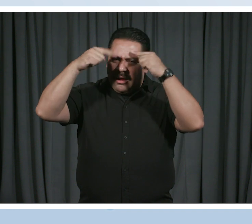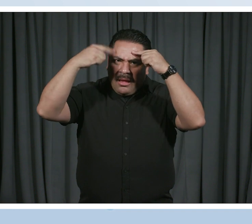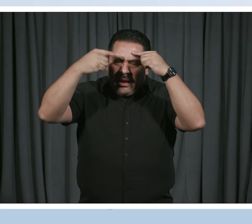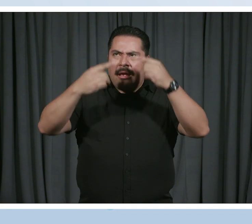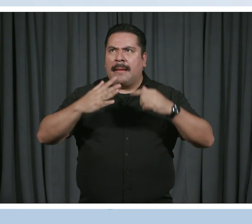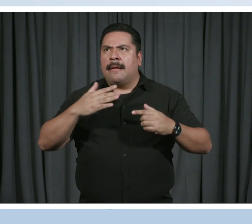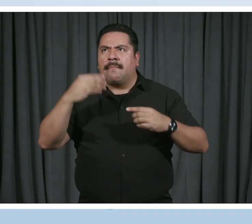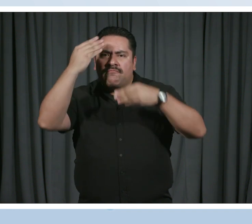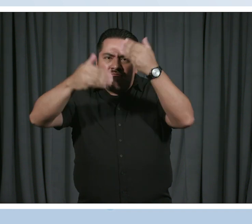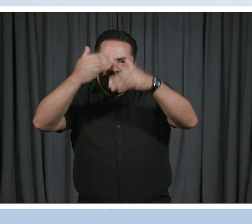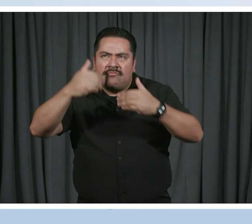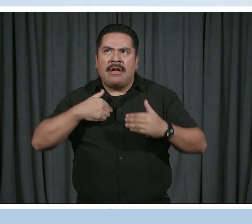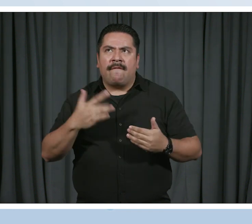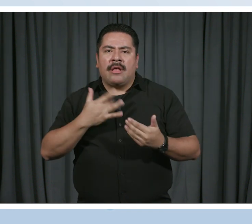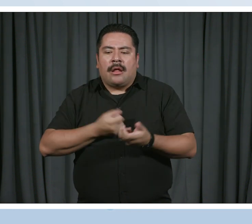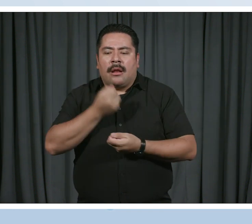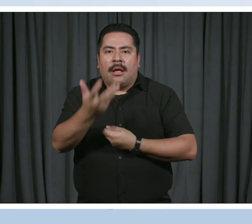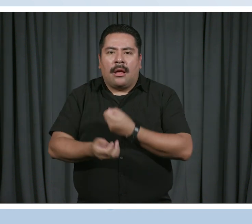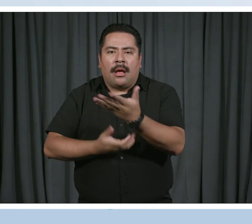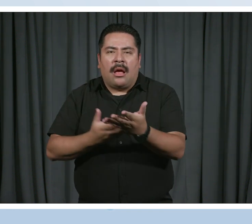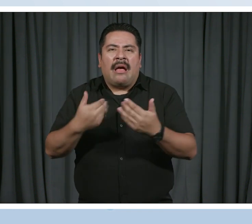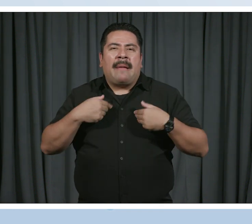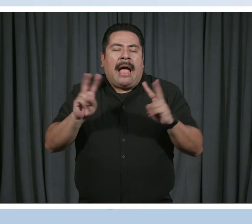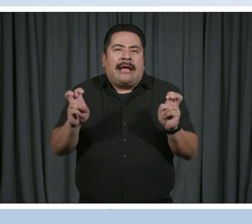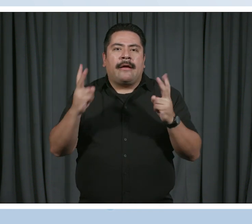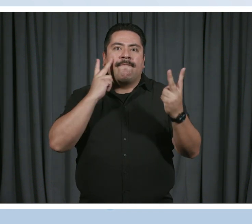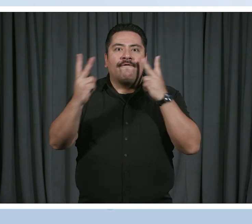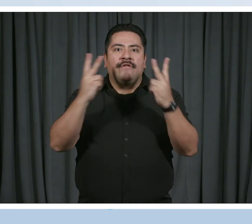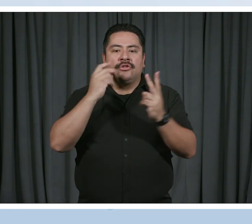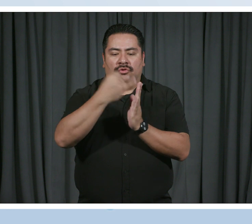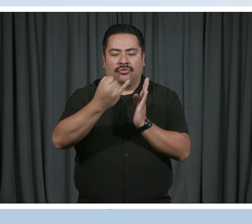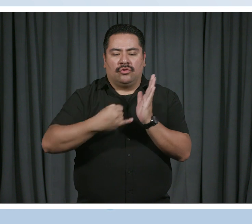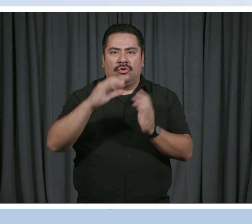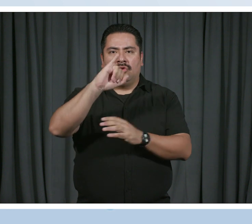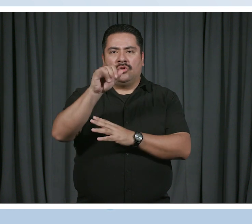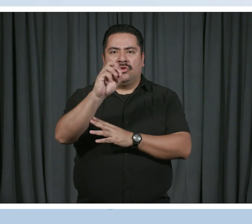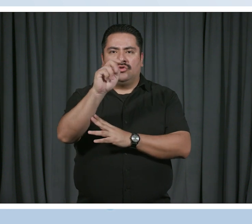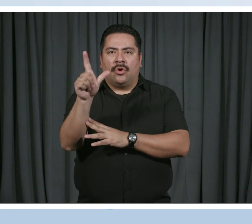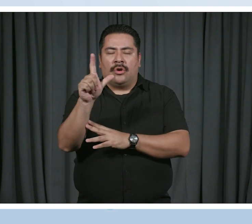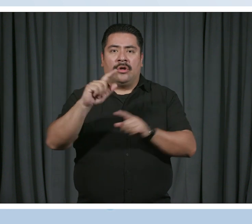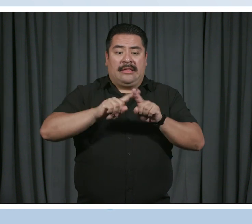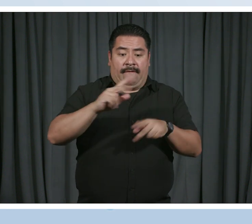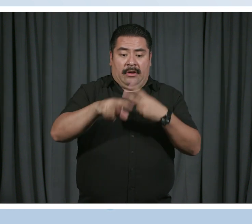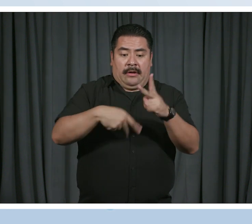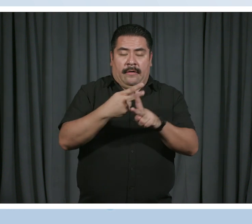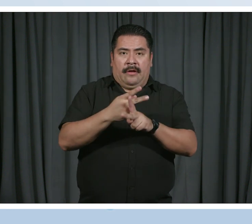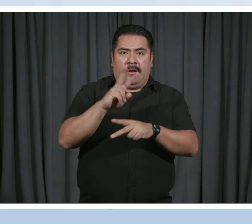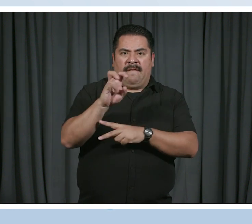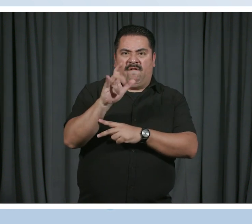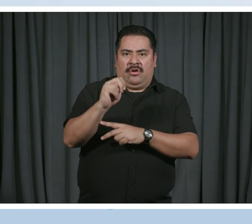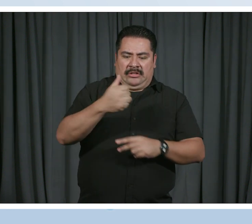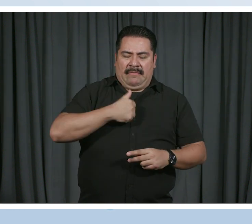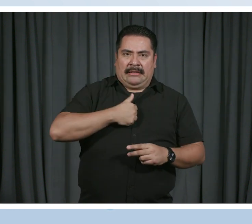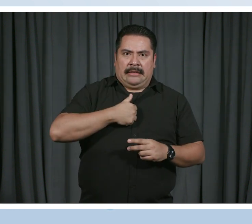what I was feeling. And I essentially had like a visual journal where I would draw all of these different versions of myself as I,